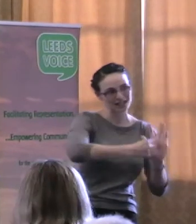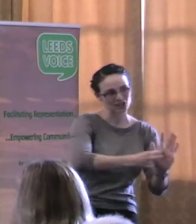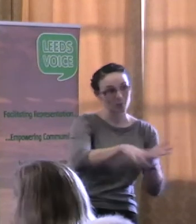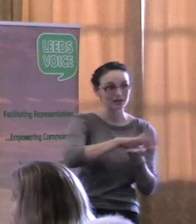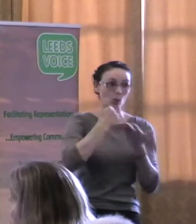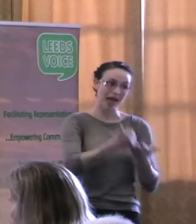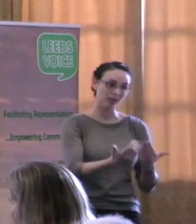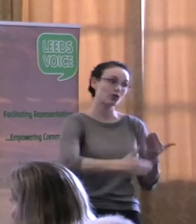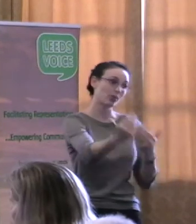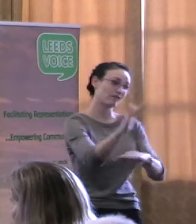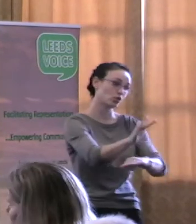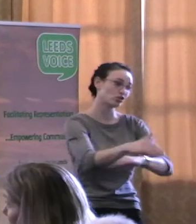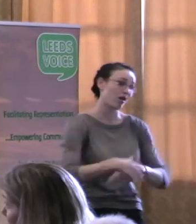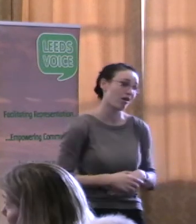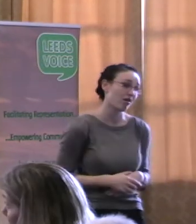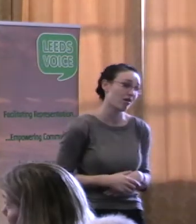future.